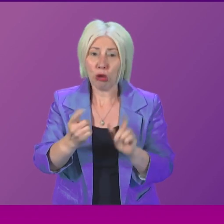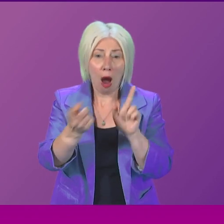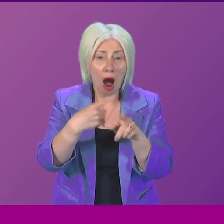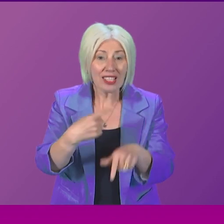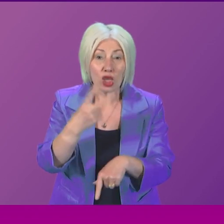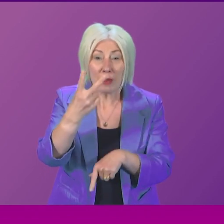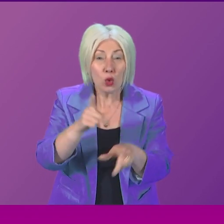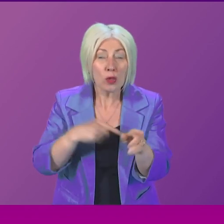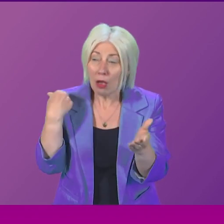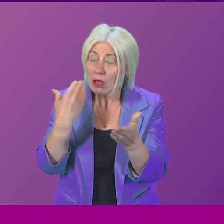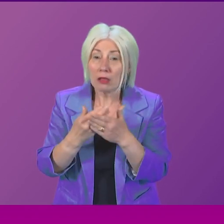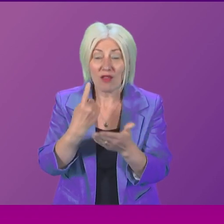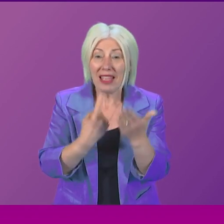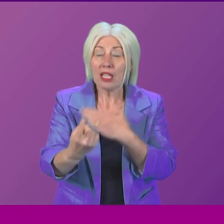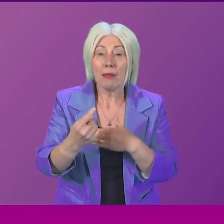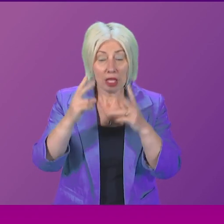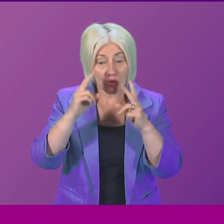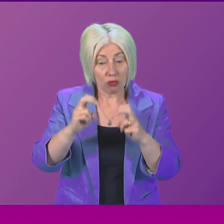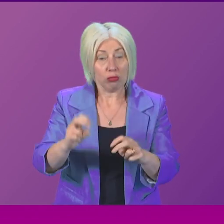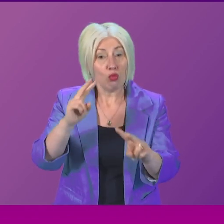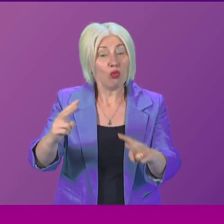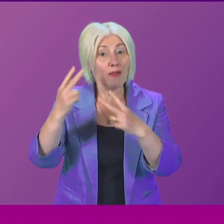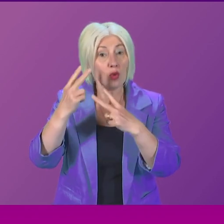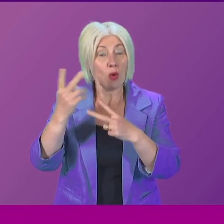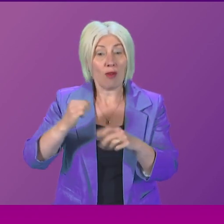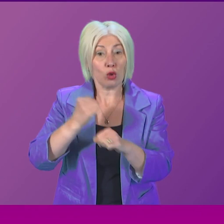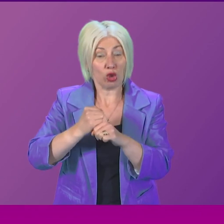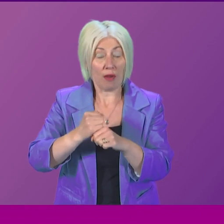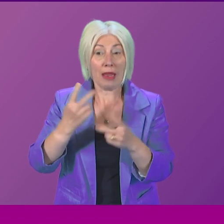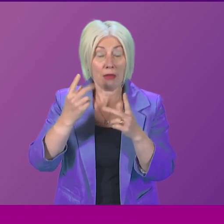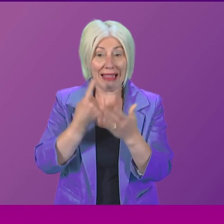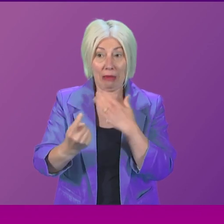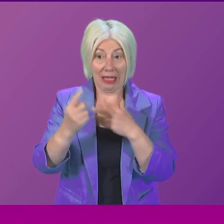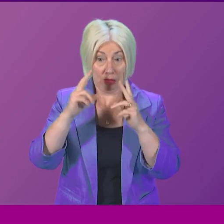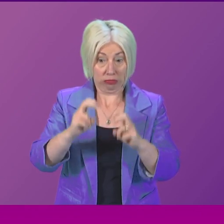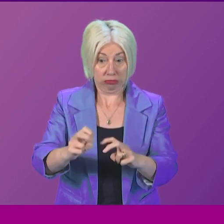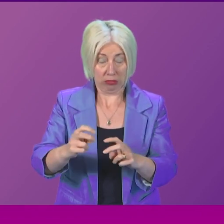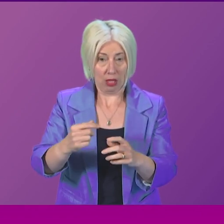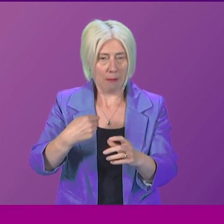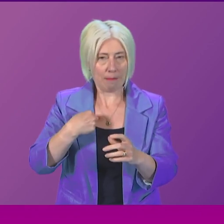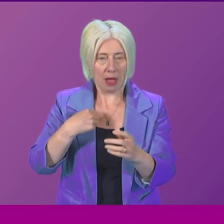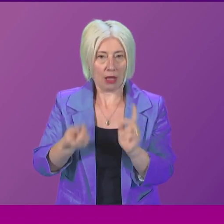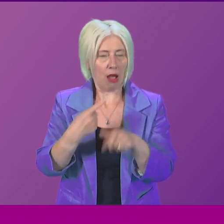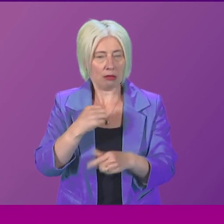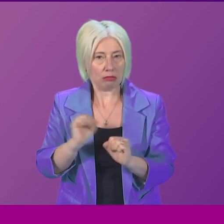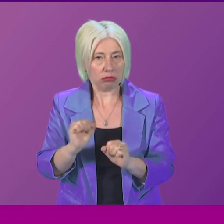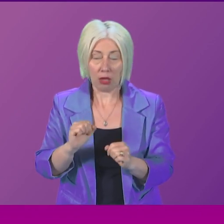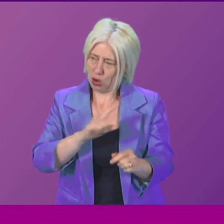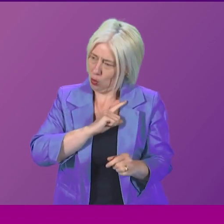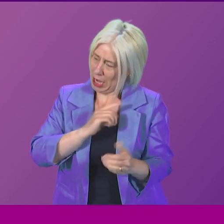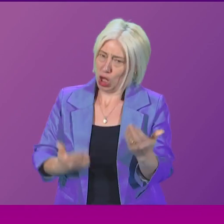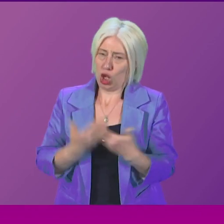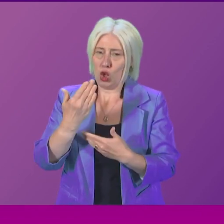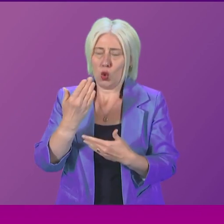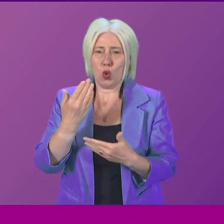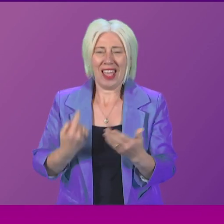two years on from the independent review of my case commissioned by the Scottish Government. So, how can I be reassured that the new independent review will